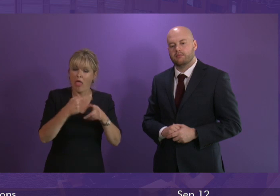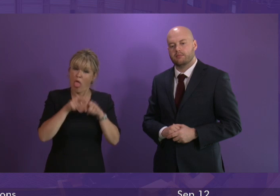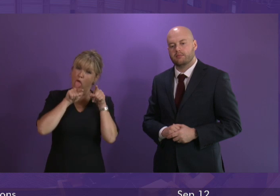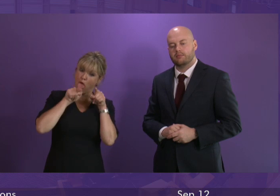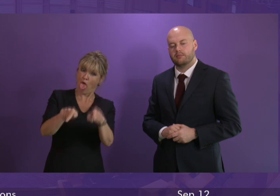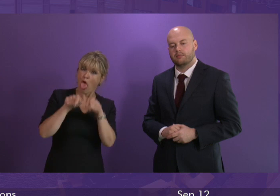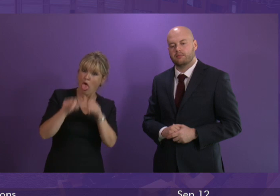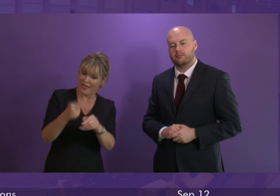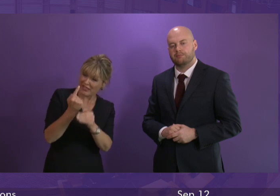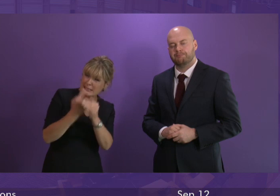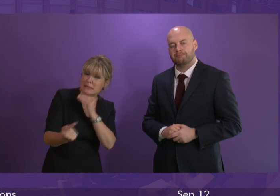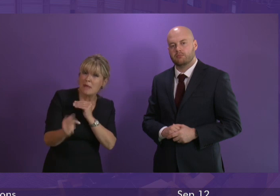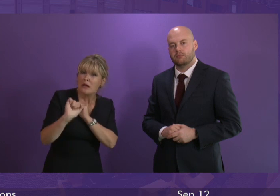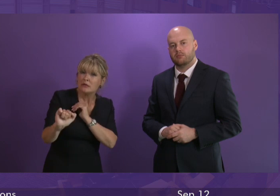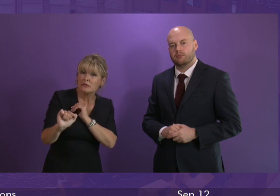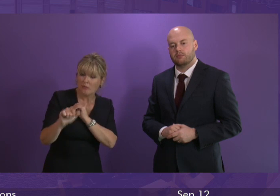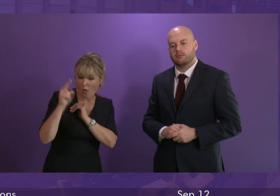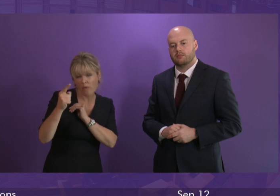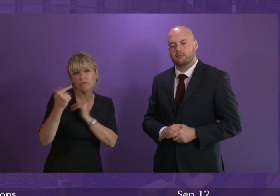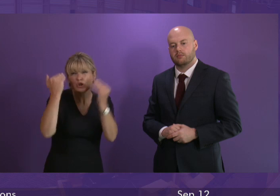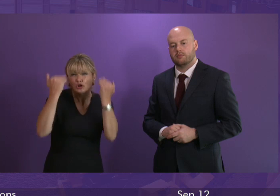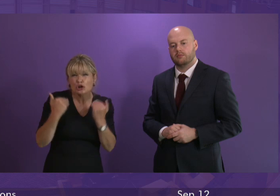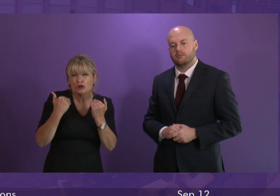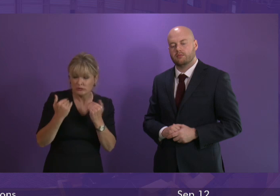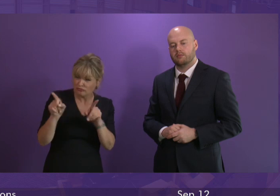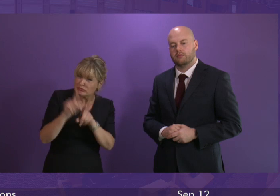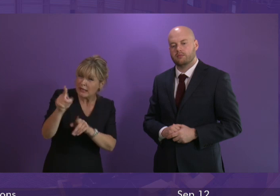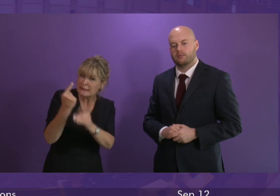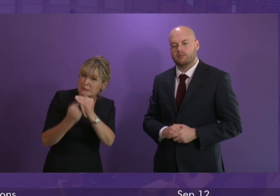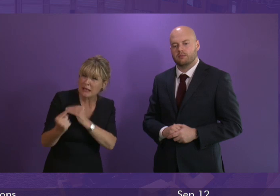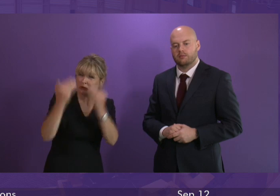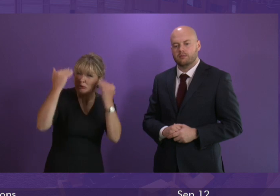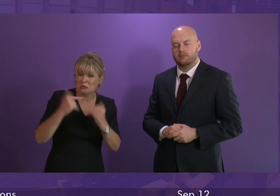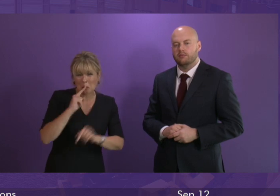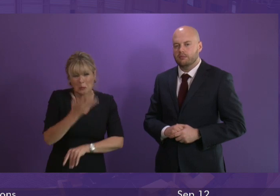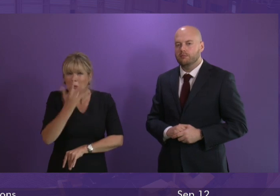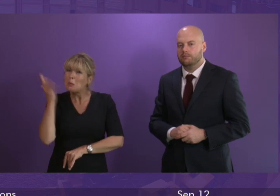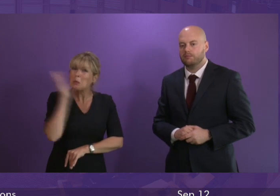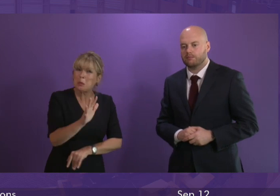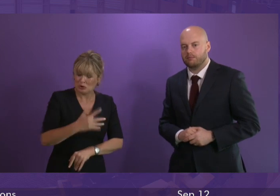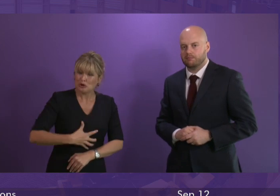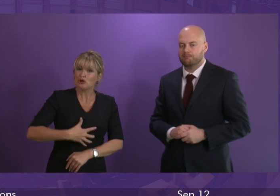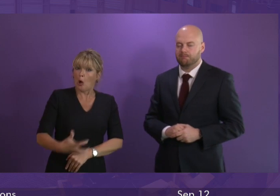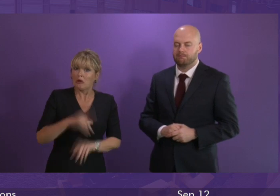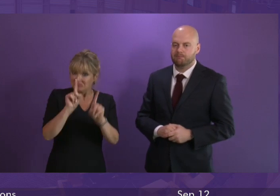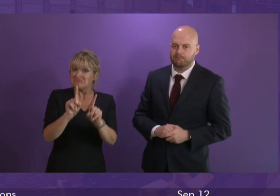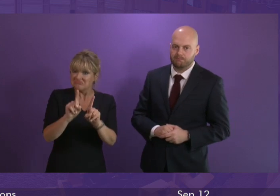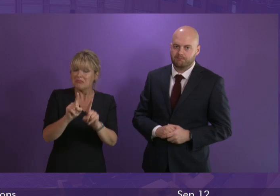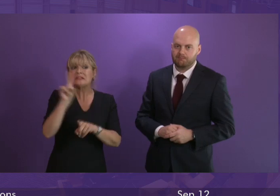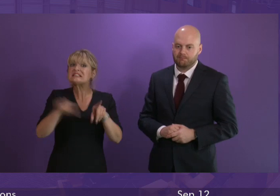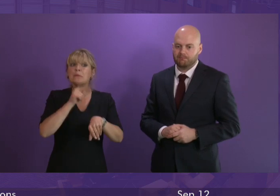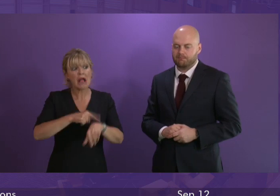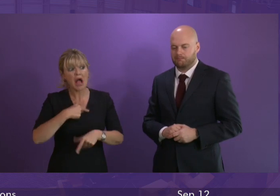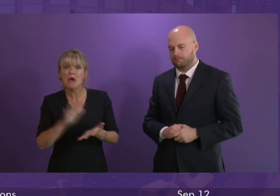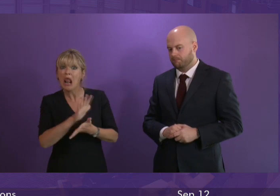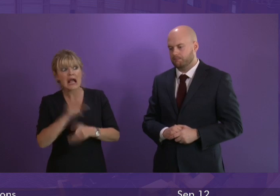independence and the integrity of the judiciary was absolutely disgraceful and shocking I have to say I was glad to hear Jackson